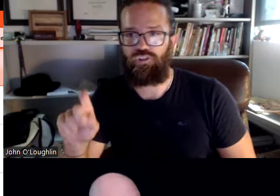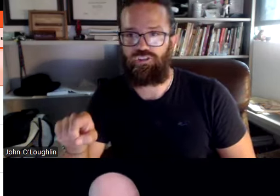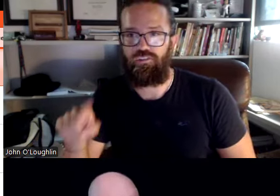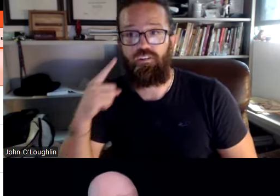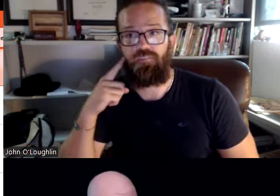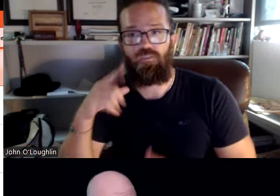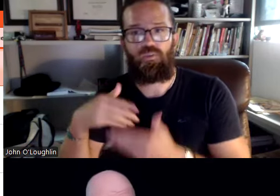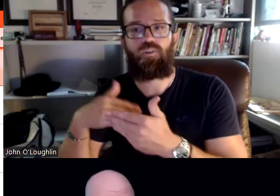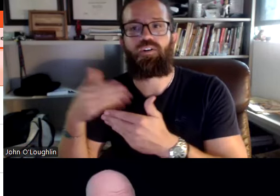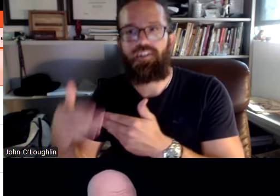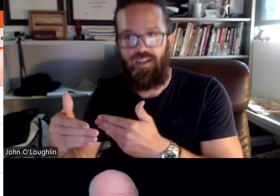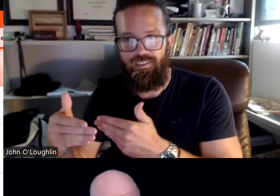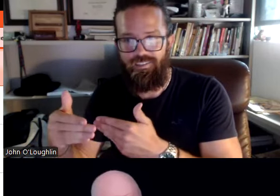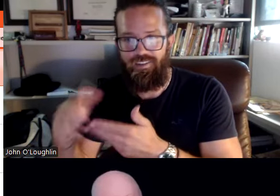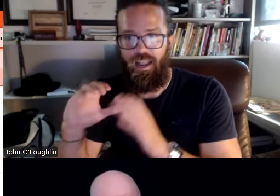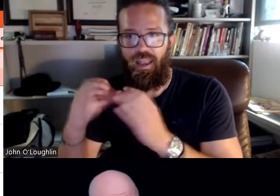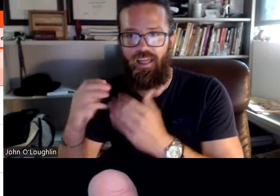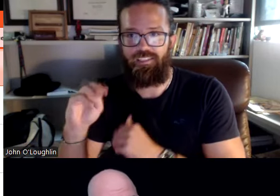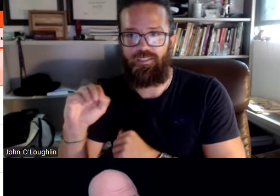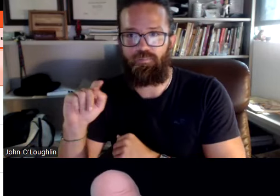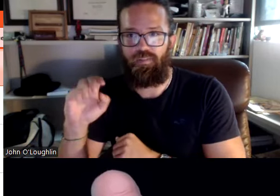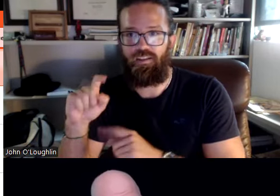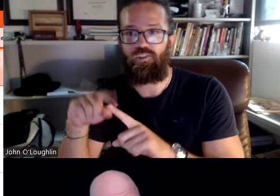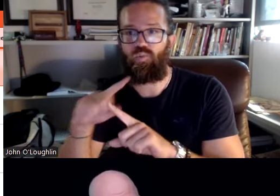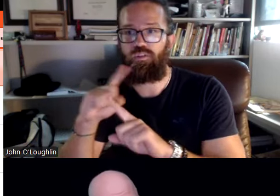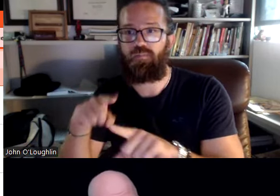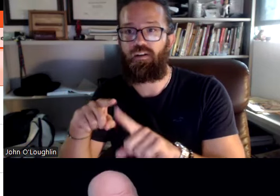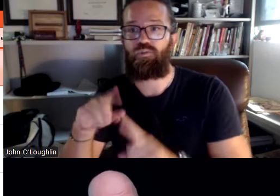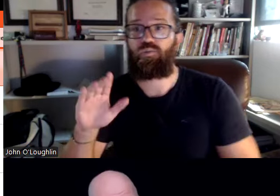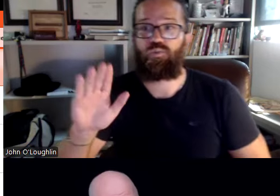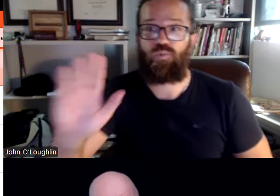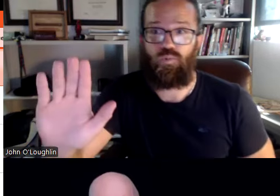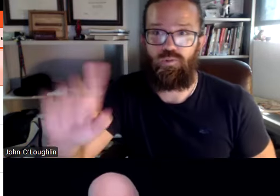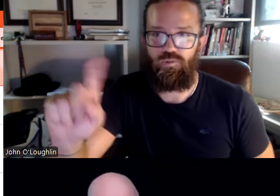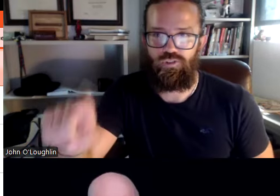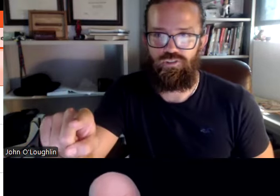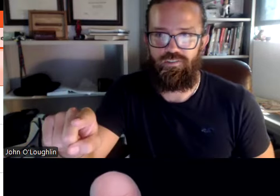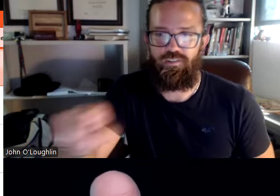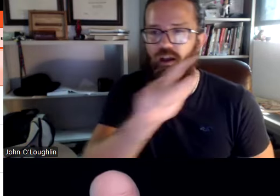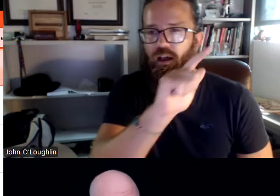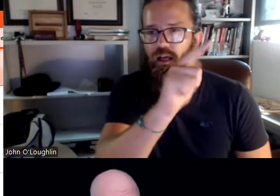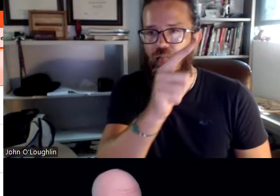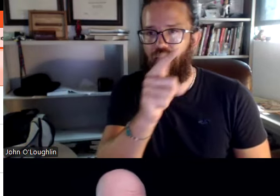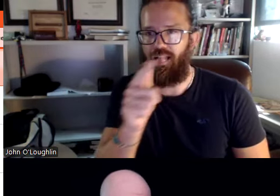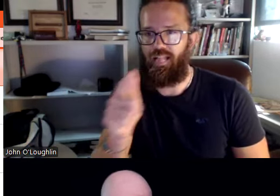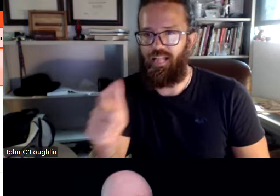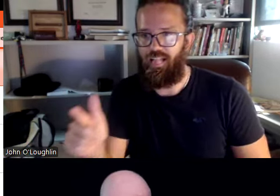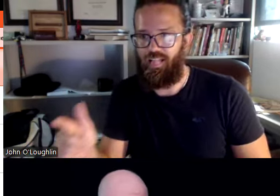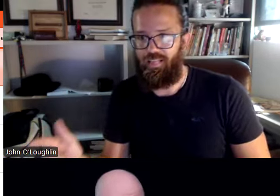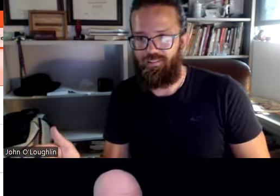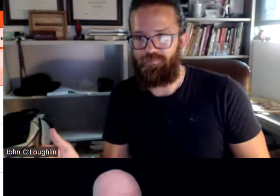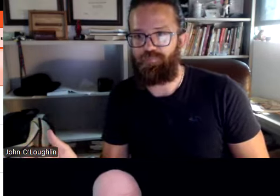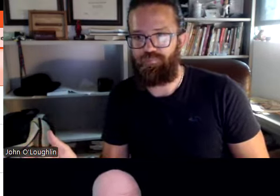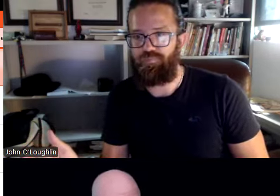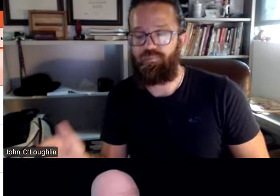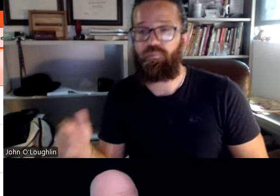Then ask a question for the next classmate who's going to respond then to your question and